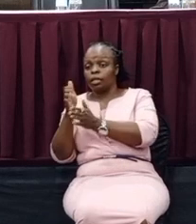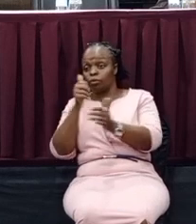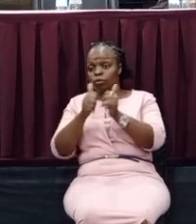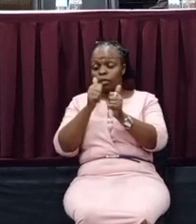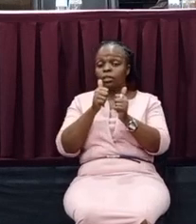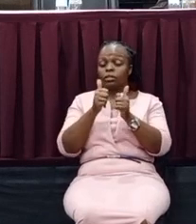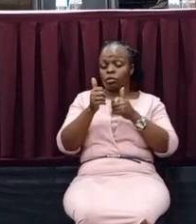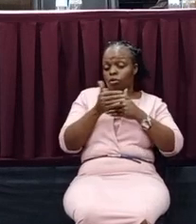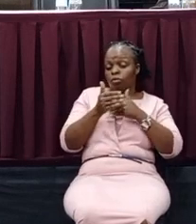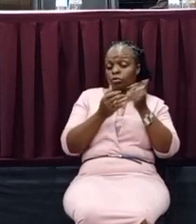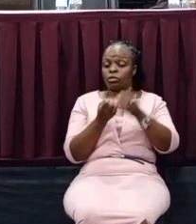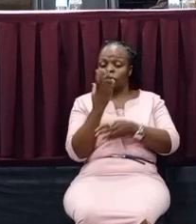to launch today.